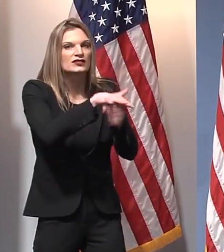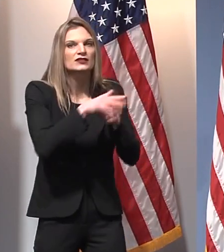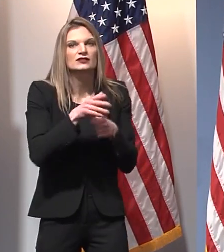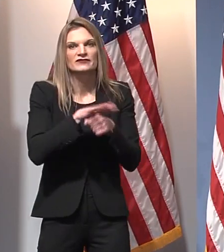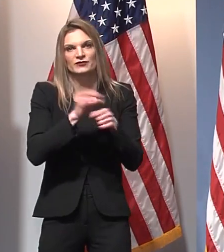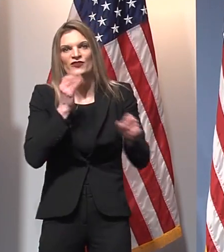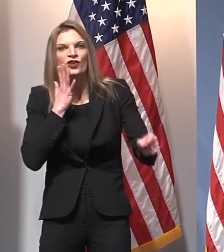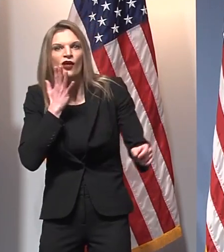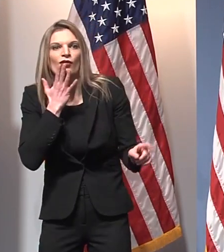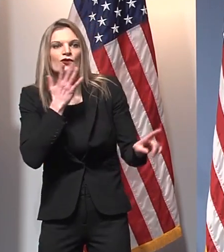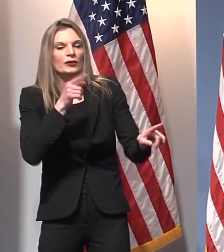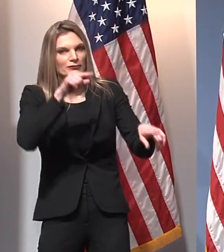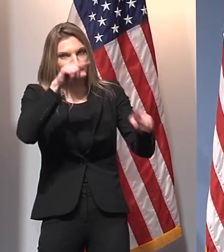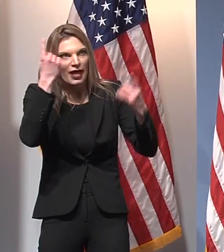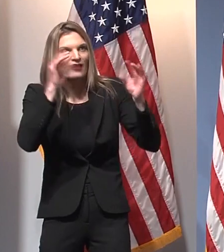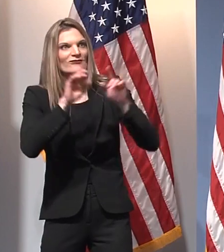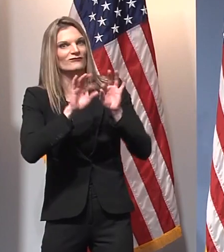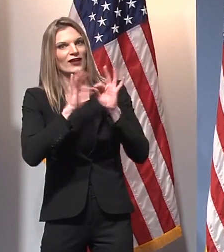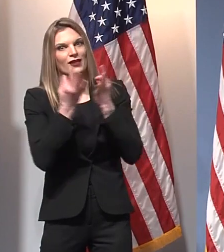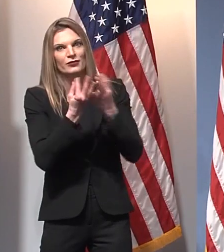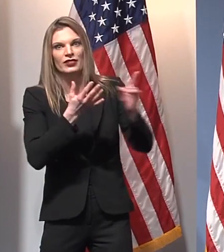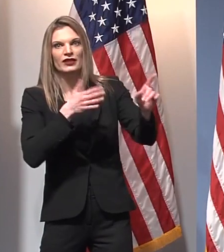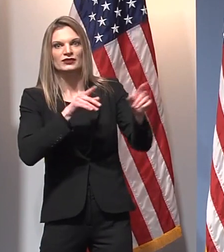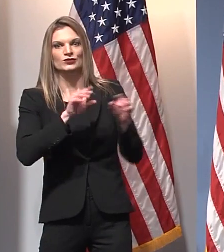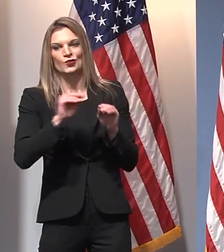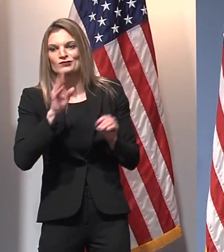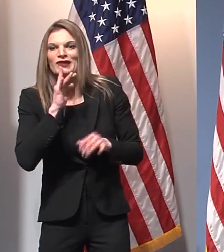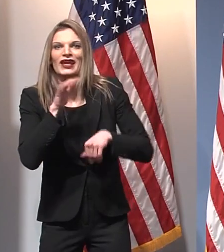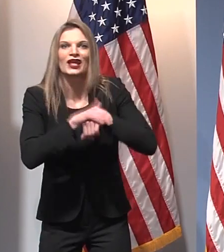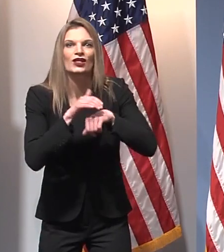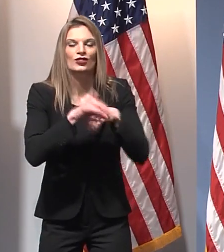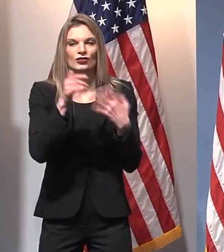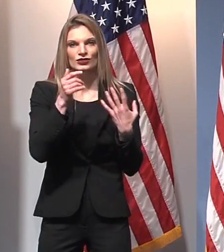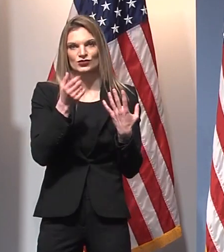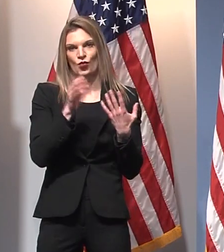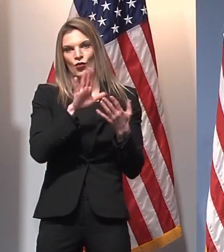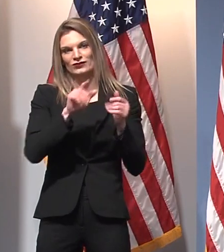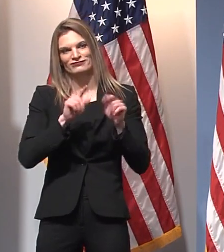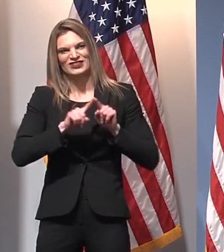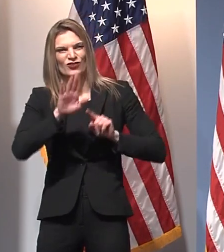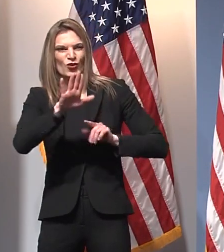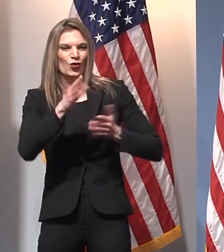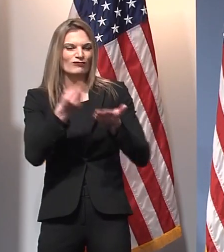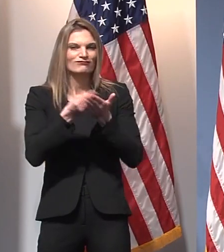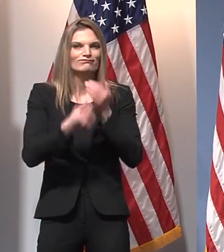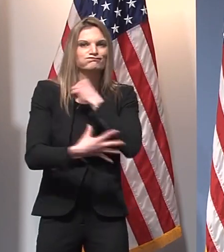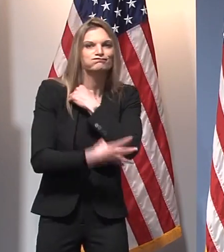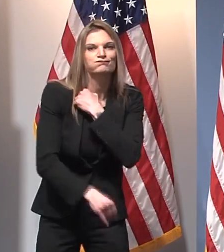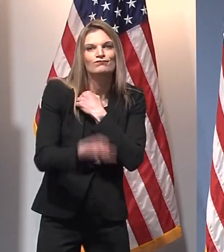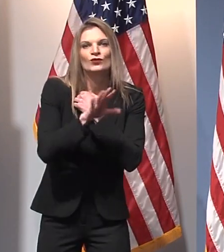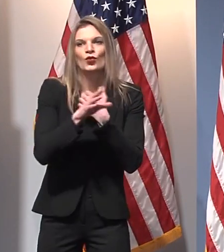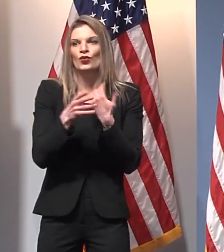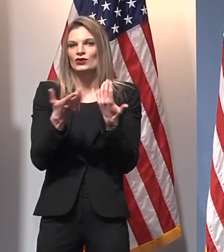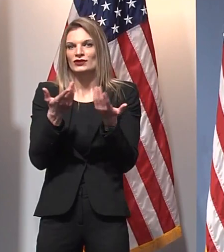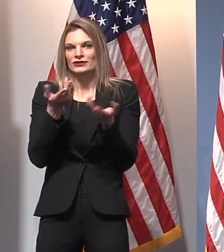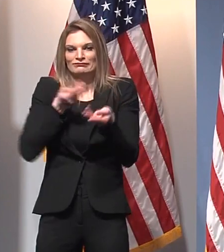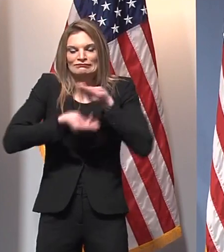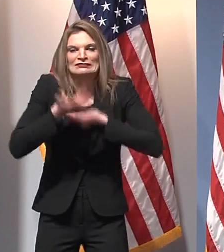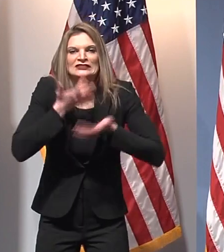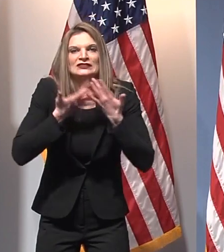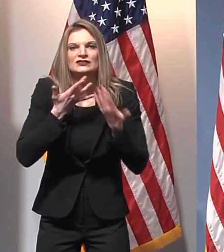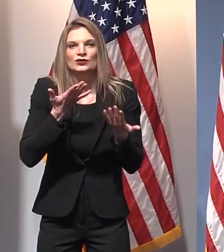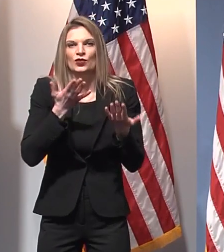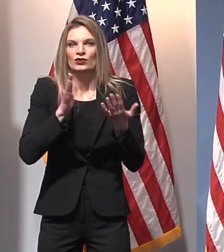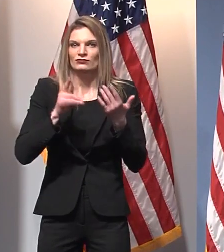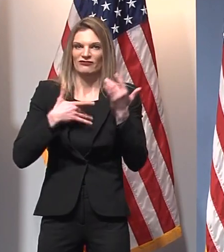non-English-speaking families, and those who are disadvantaged economically or otherwise, many of whom simply don't have the time, the means, or the